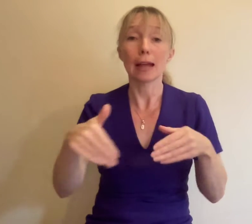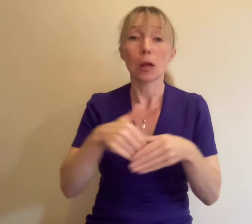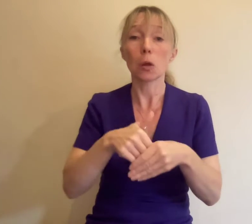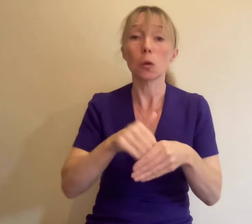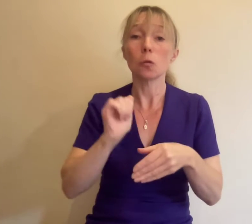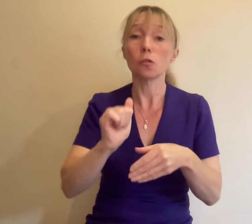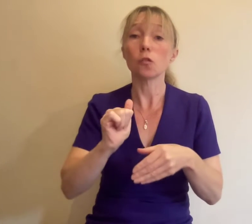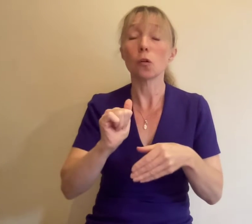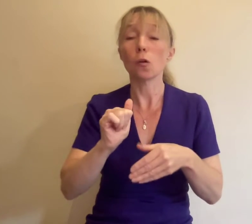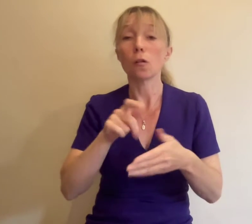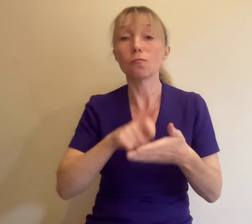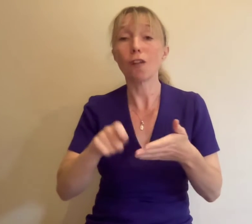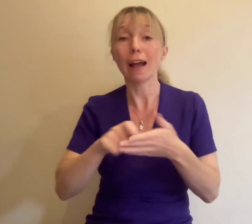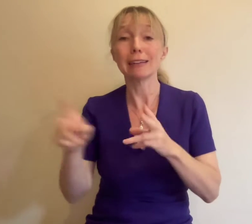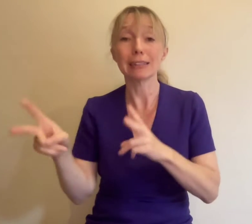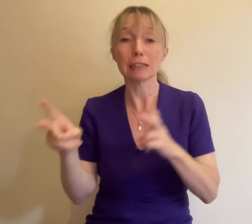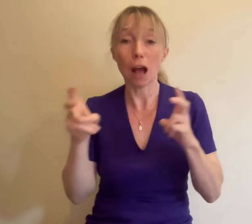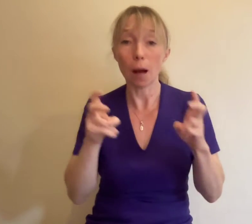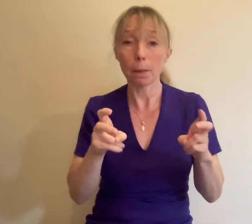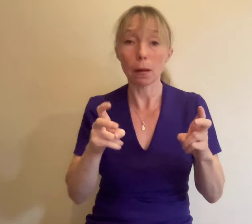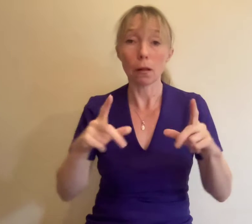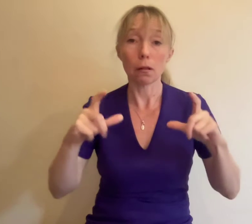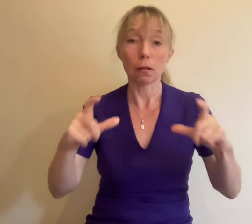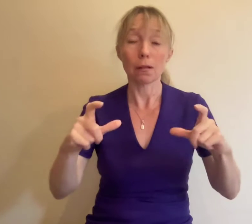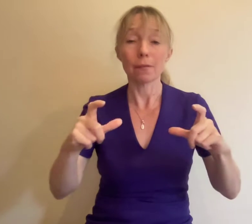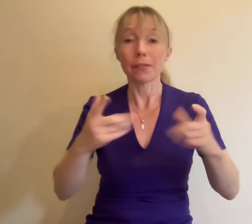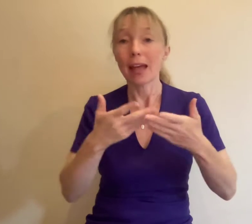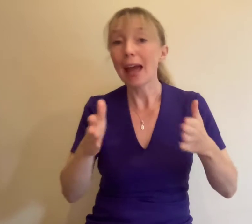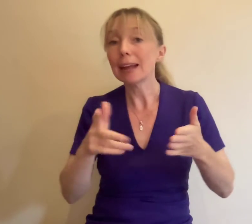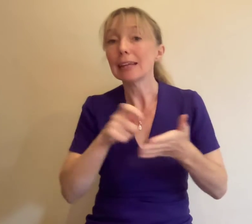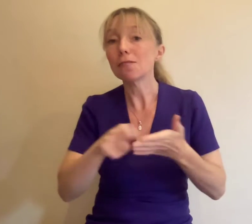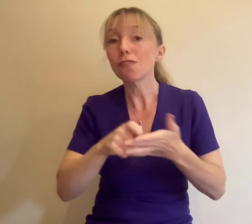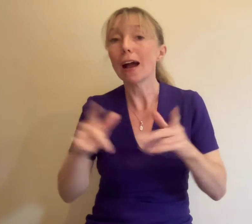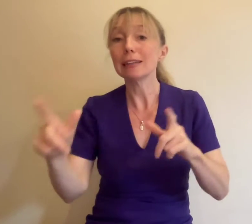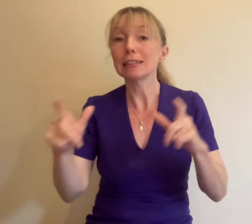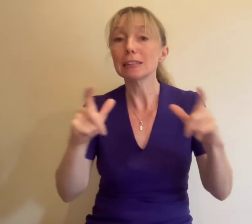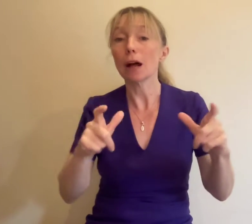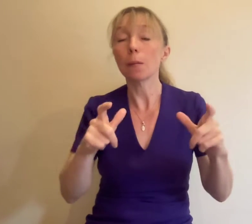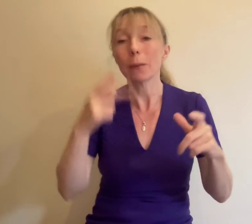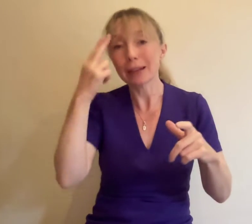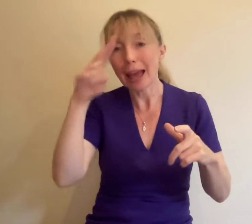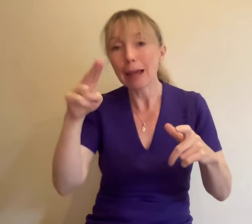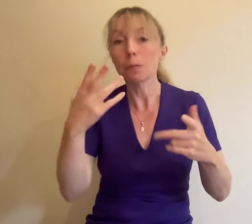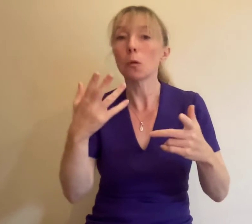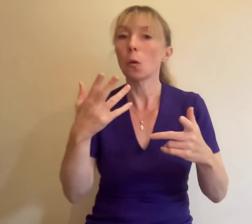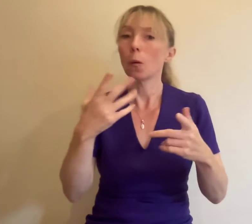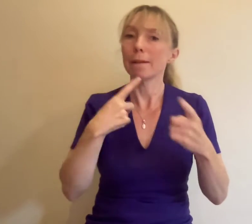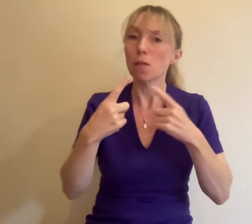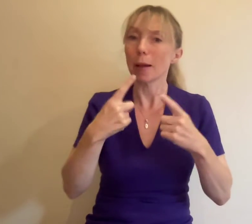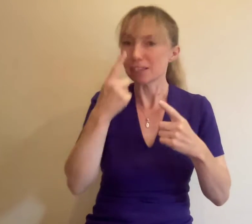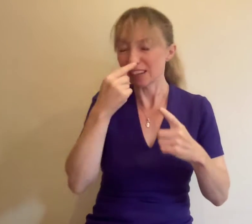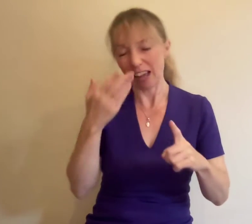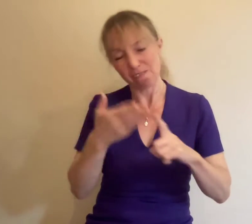sample 17. writing samples with names or identifying information on them will render the application